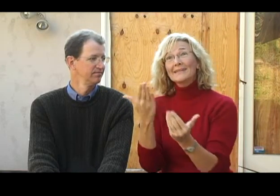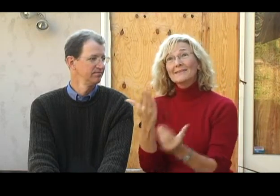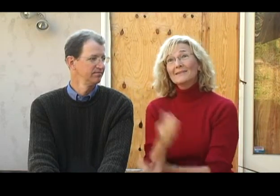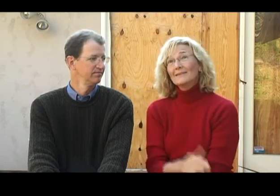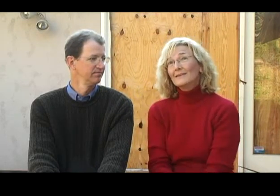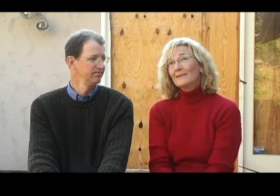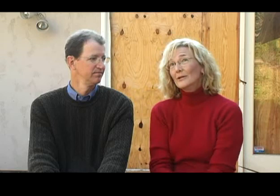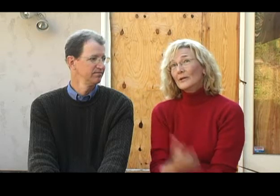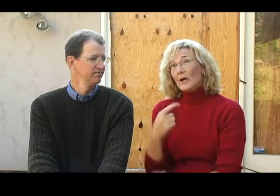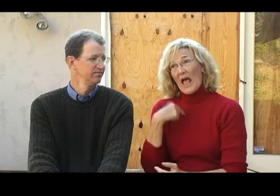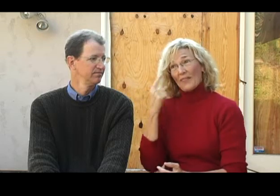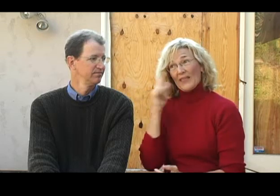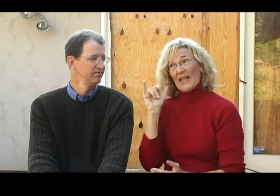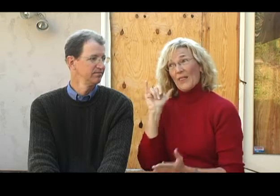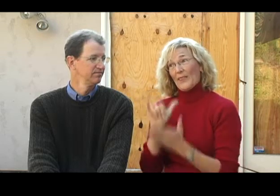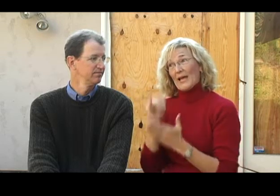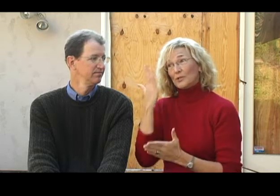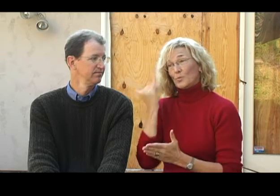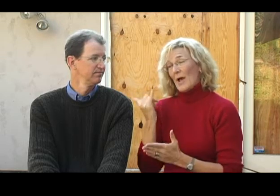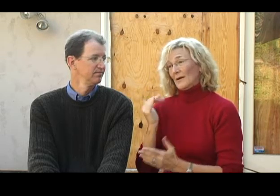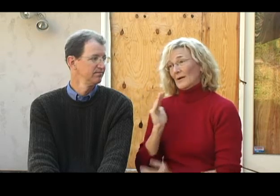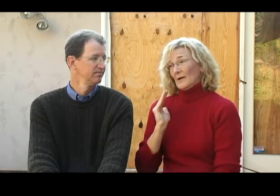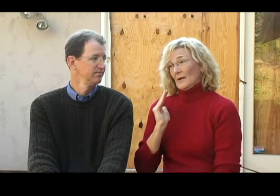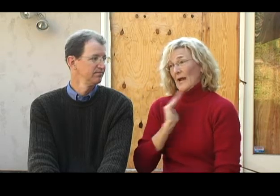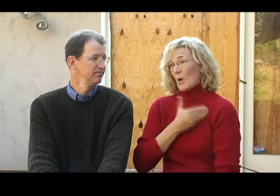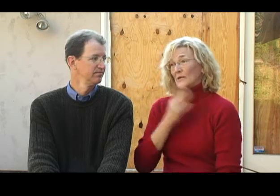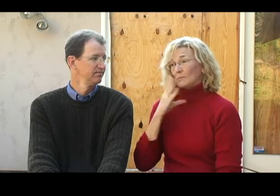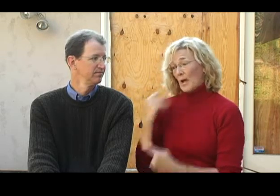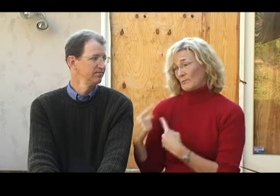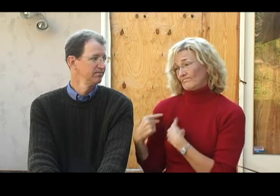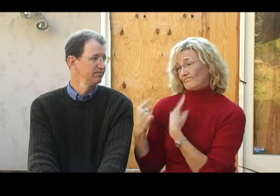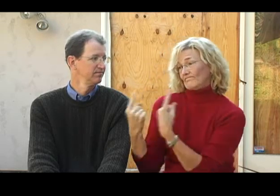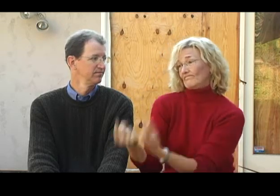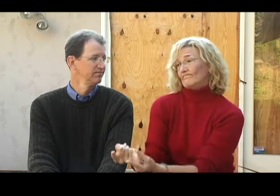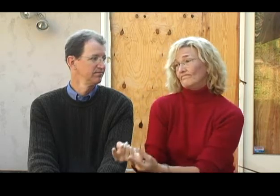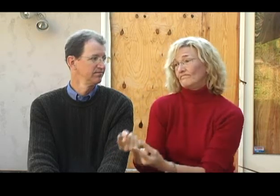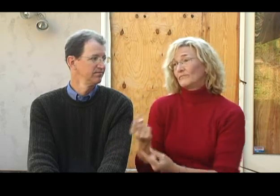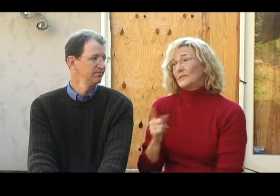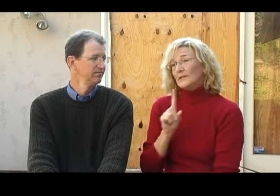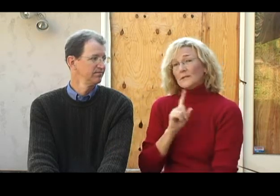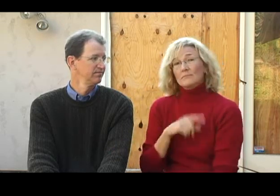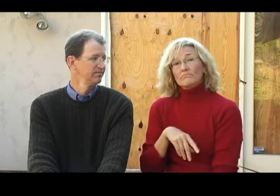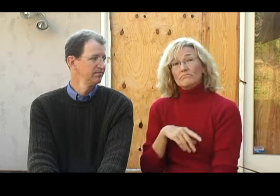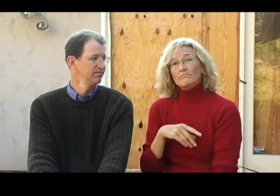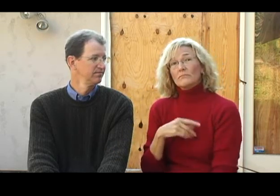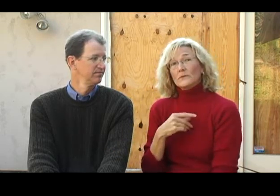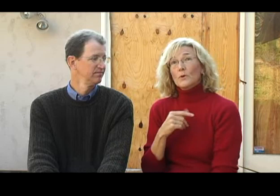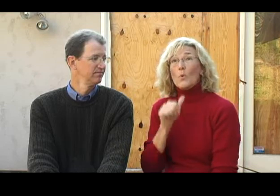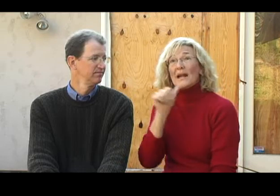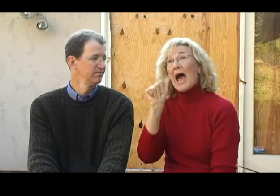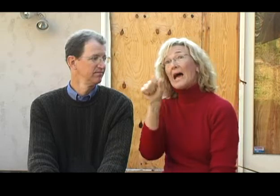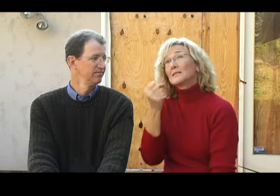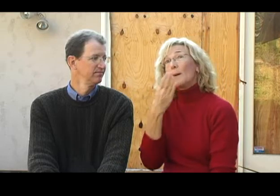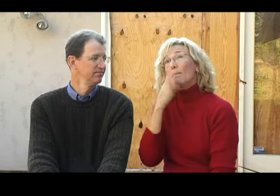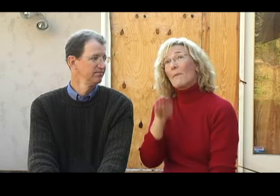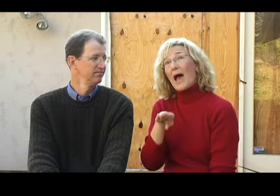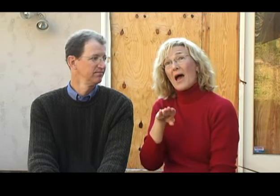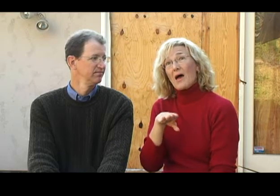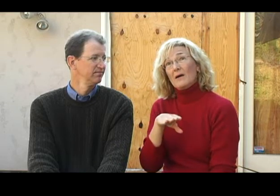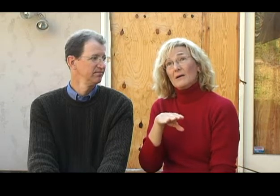It's been really easy I think that's why our experience so far is not as bad